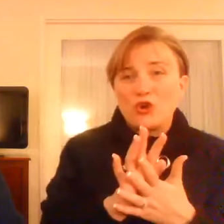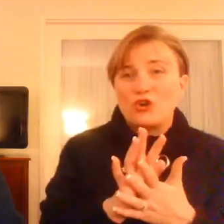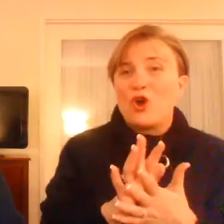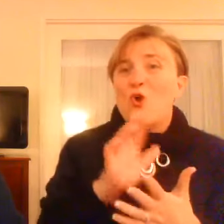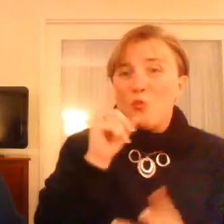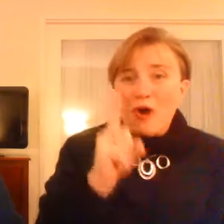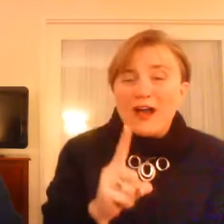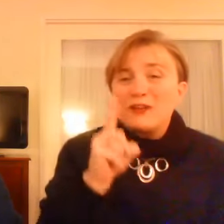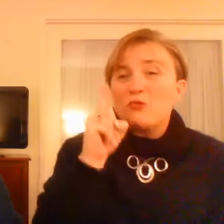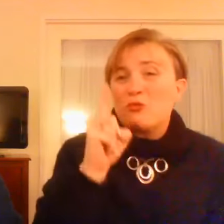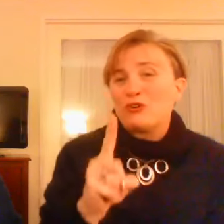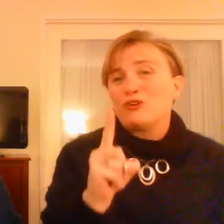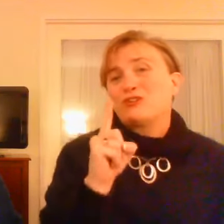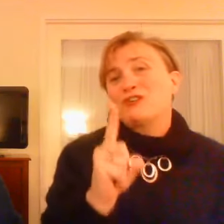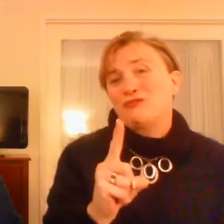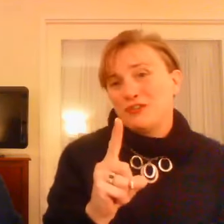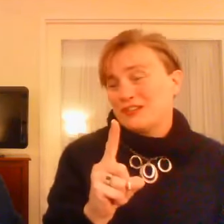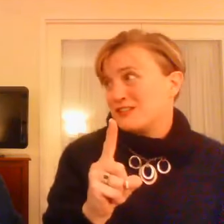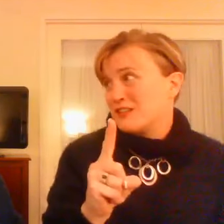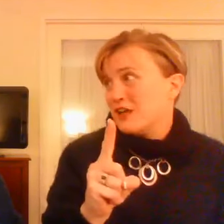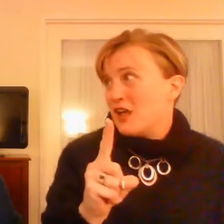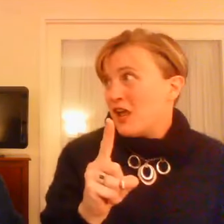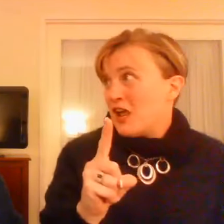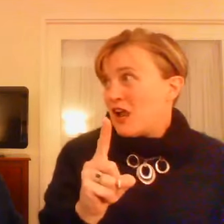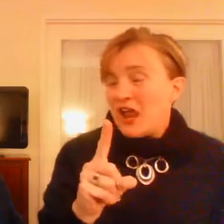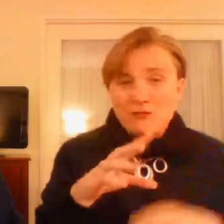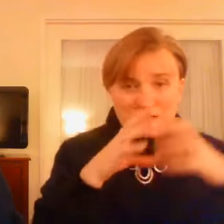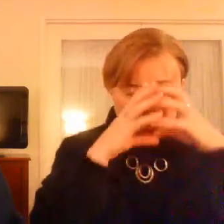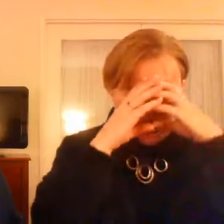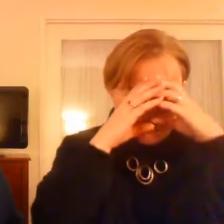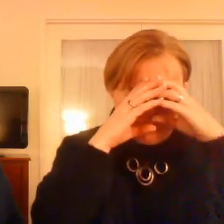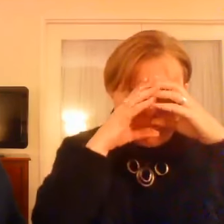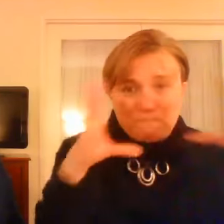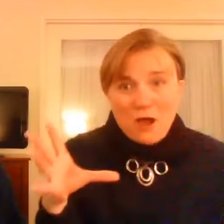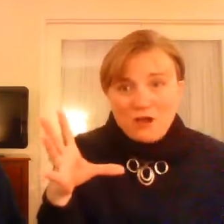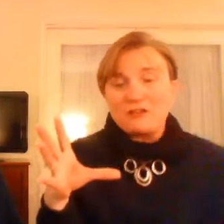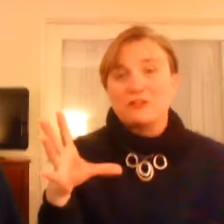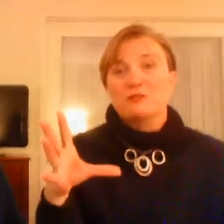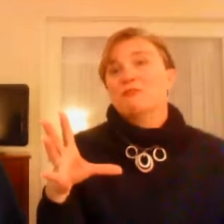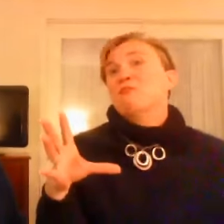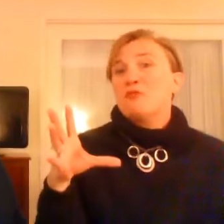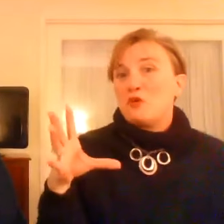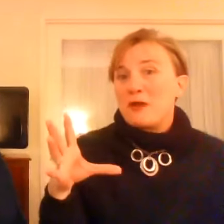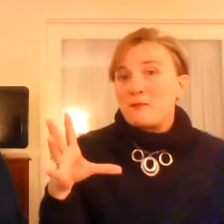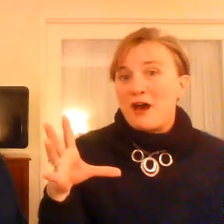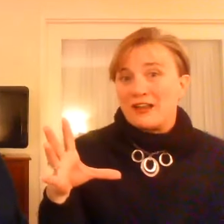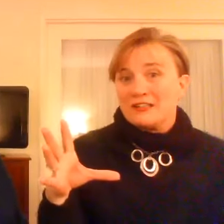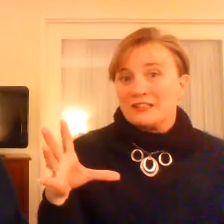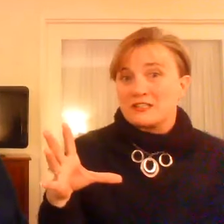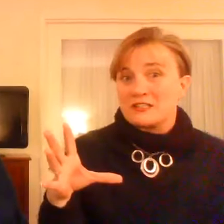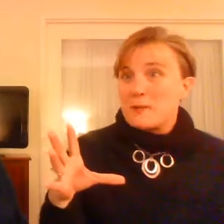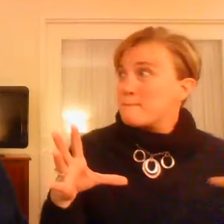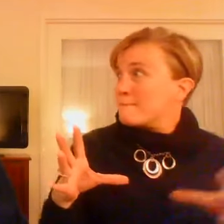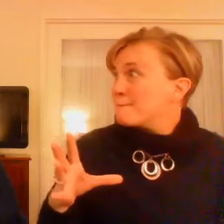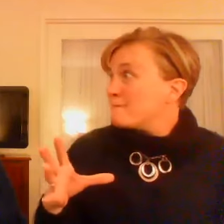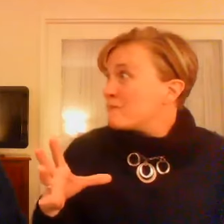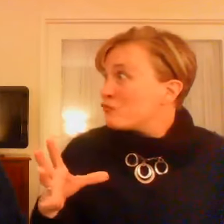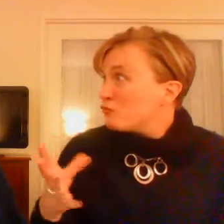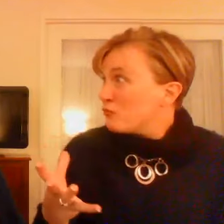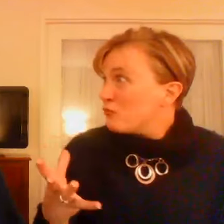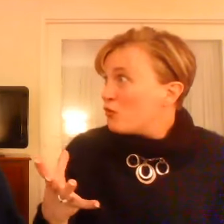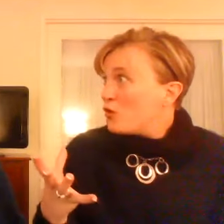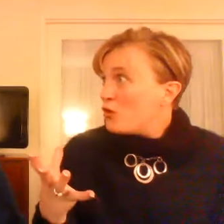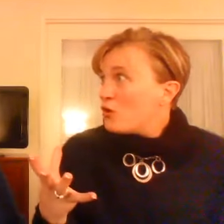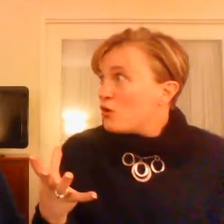word, one word difference. And it changed everything. Yeah. And you would never, you would never have got that